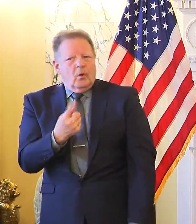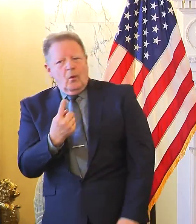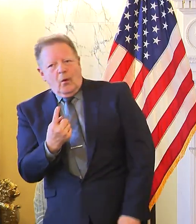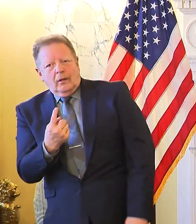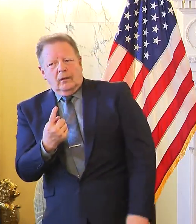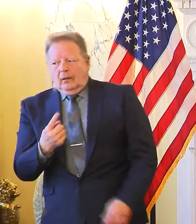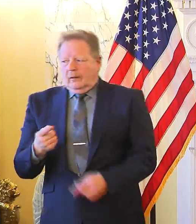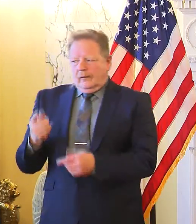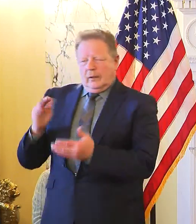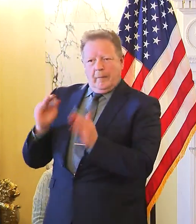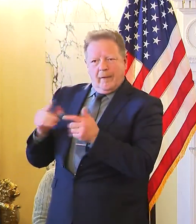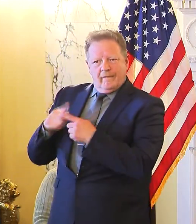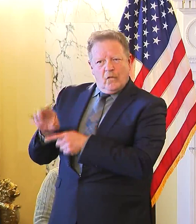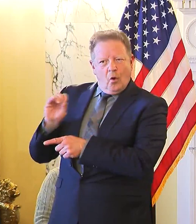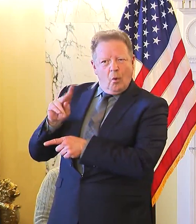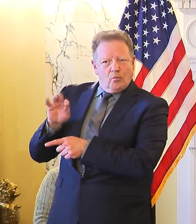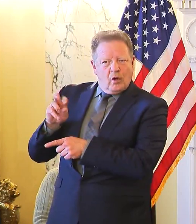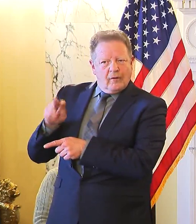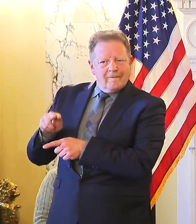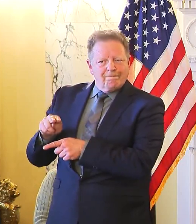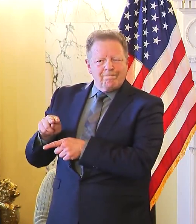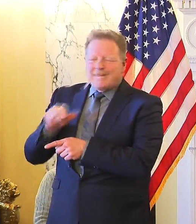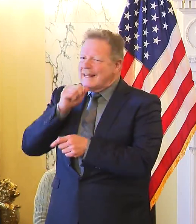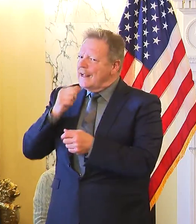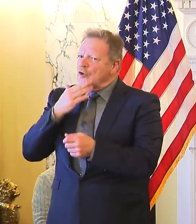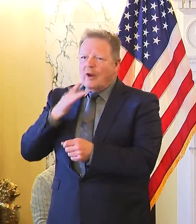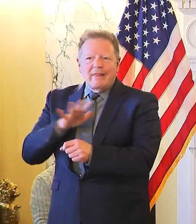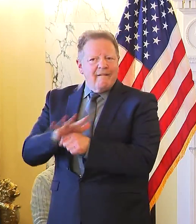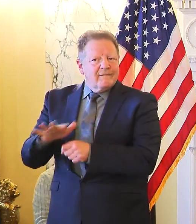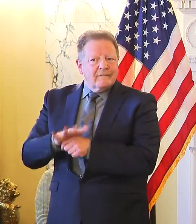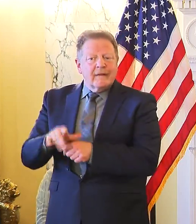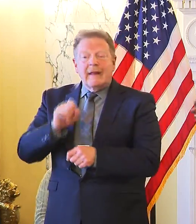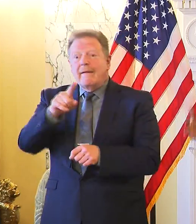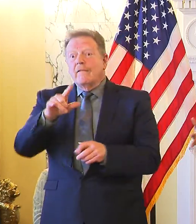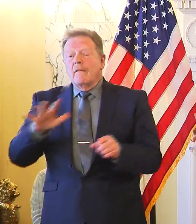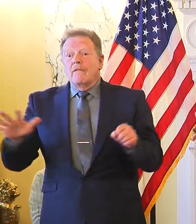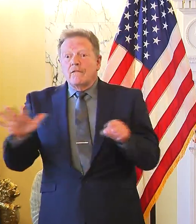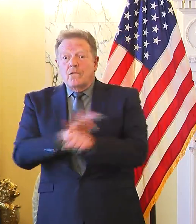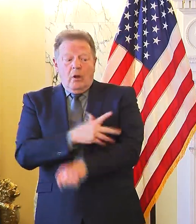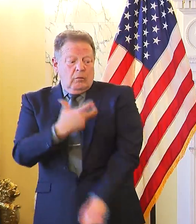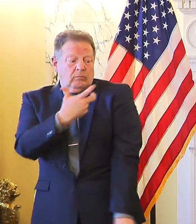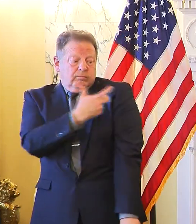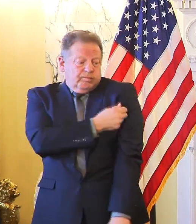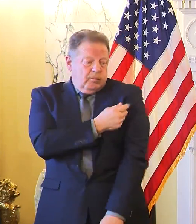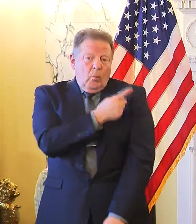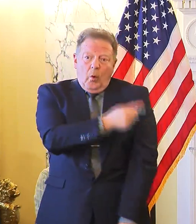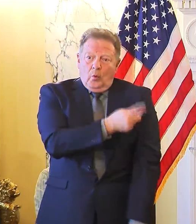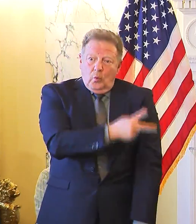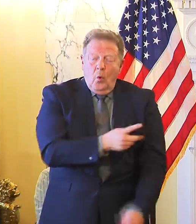against Omicron. If you're fully vaccinated with a booster,